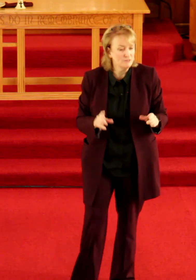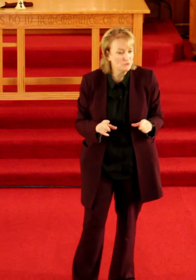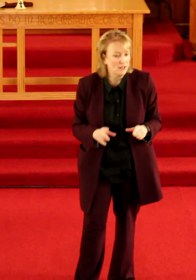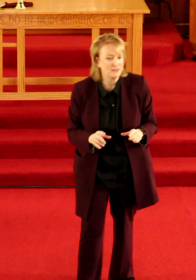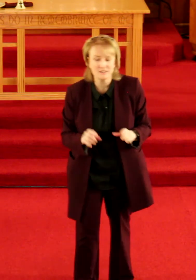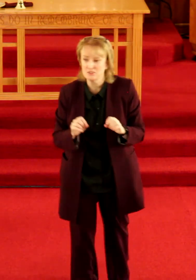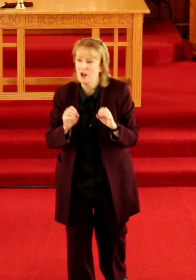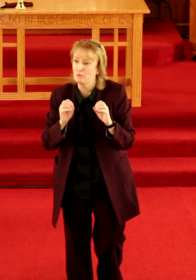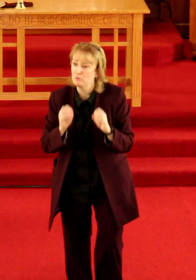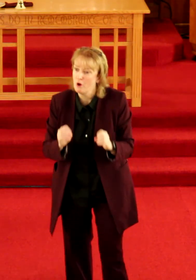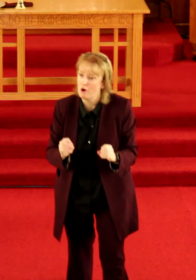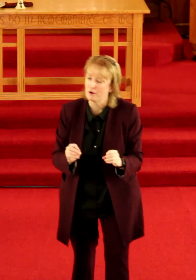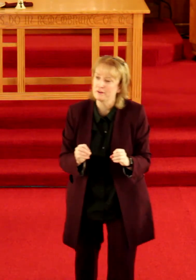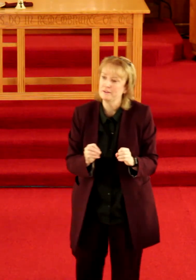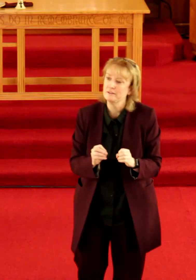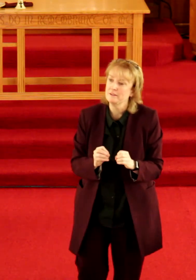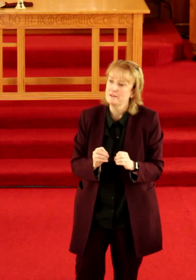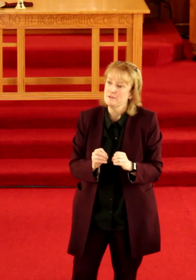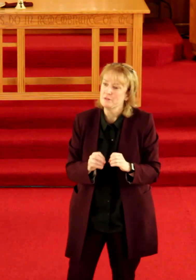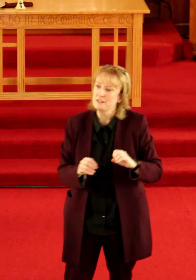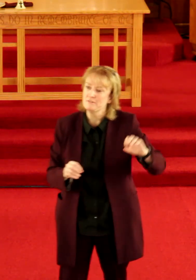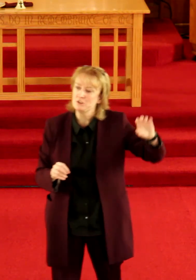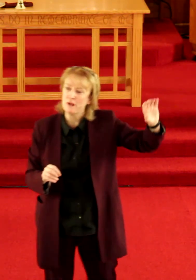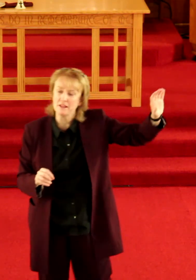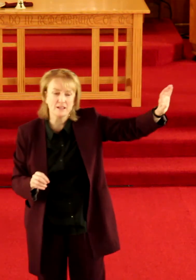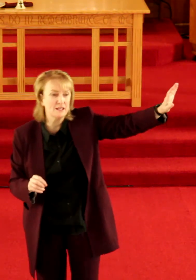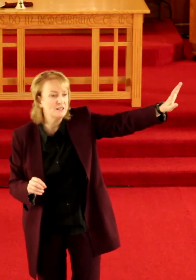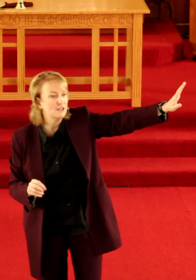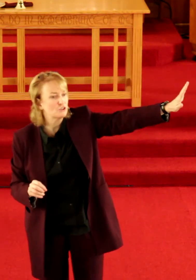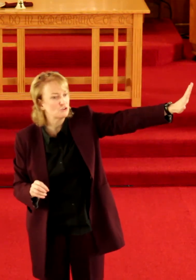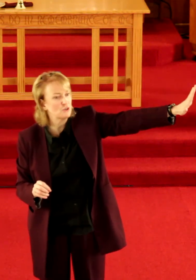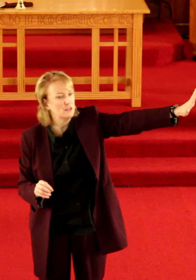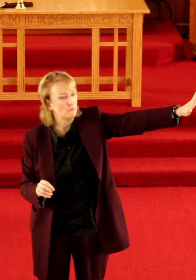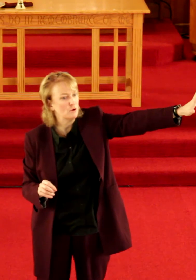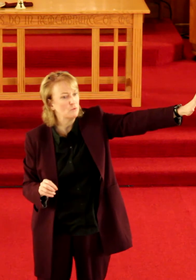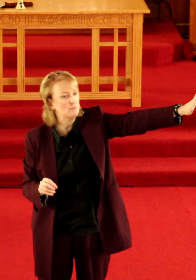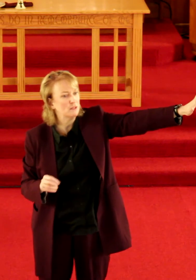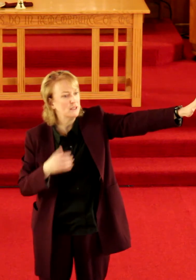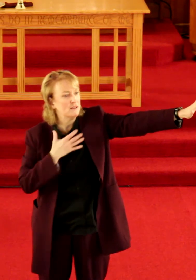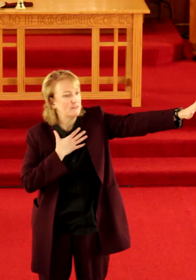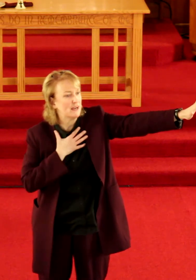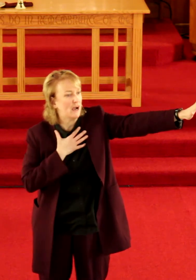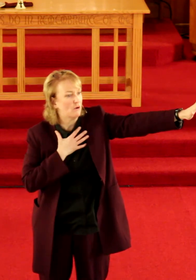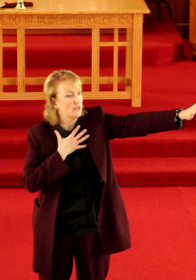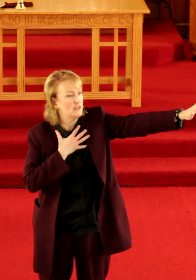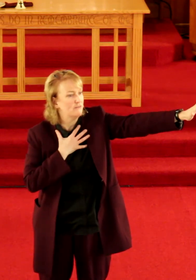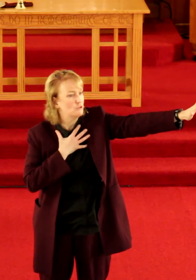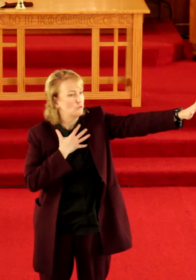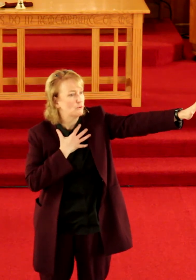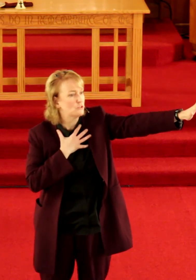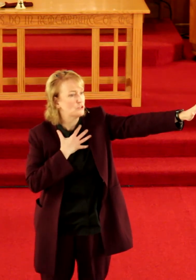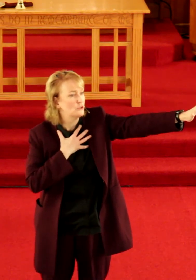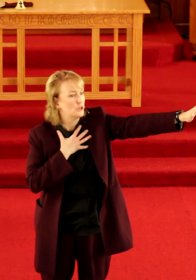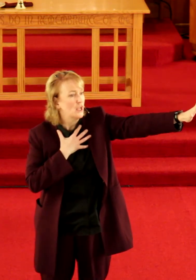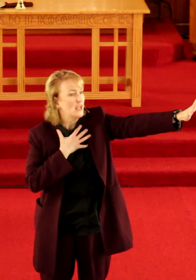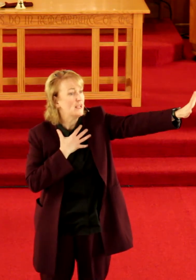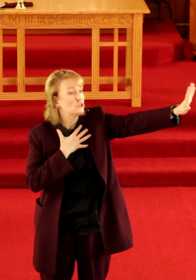individuality is not wrong but individuality in the extreme when we believe that our individual personhood is